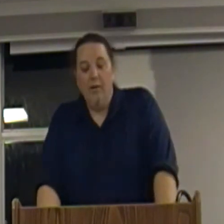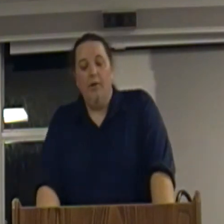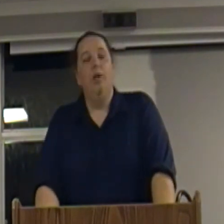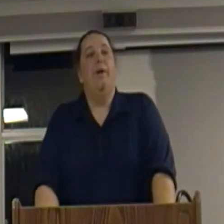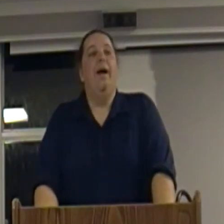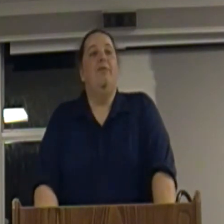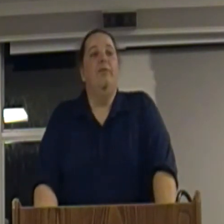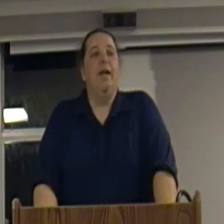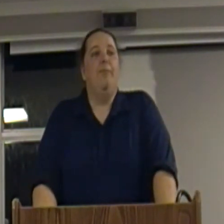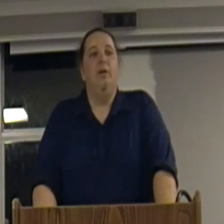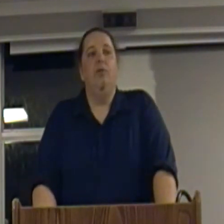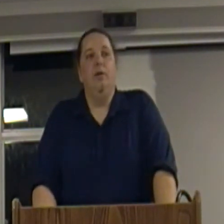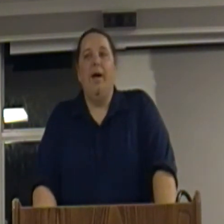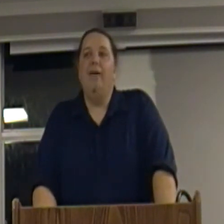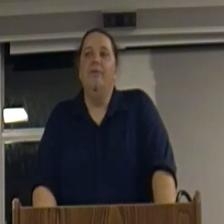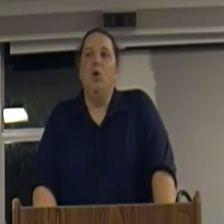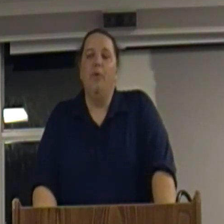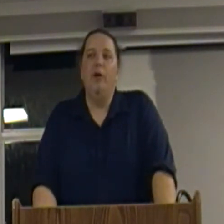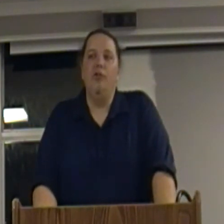on behalf of the capitalists on behalf of corporations